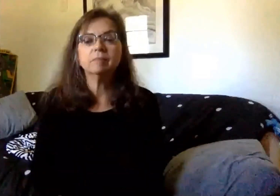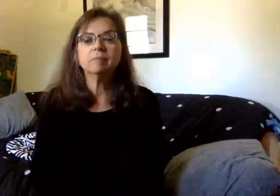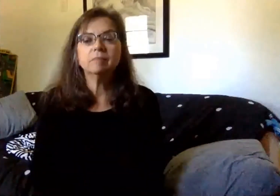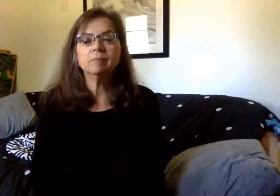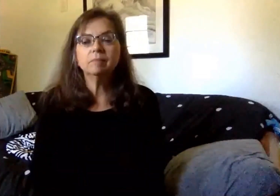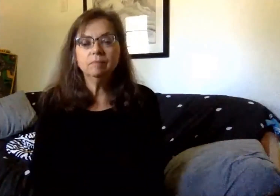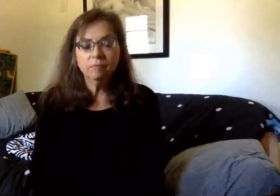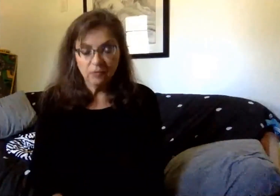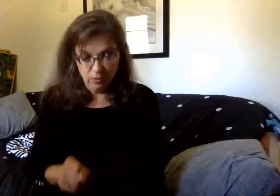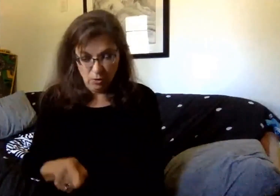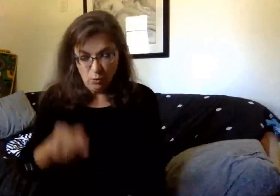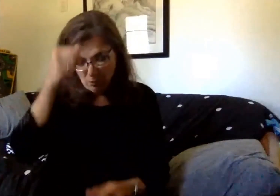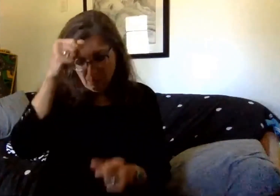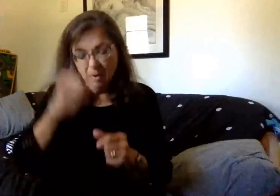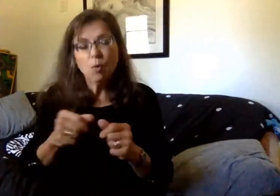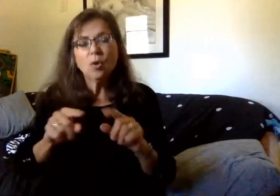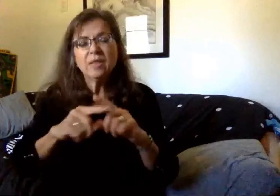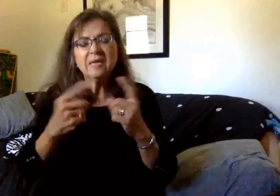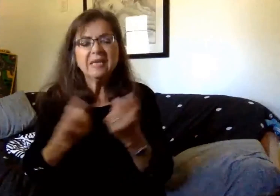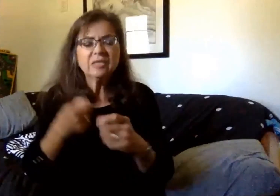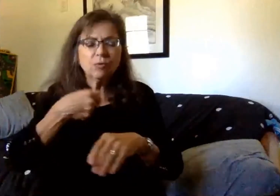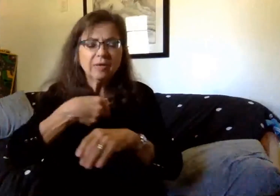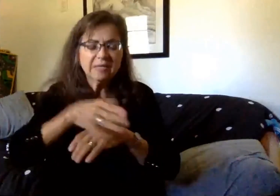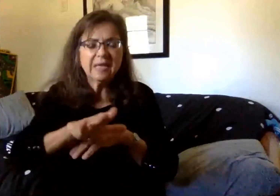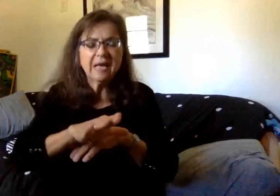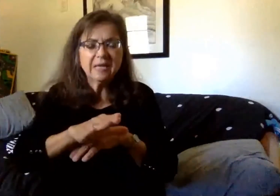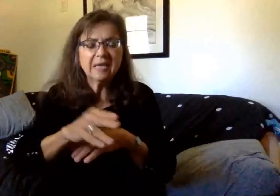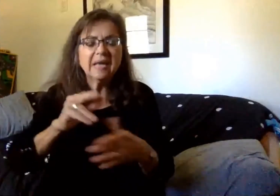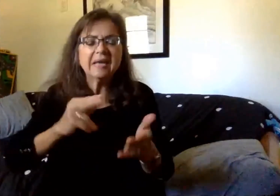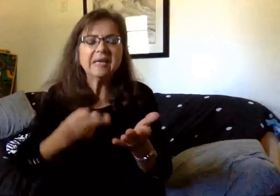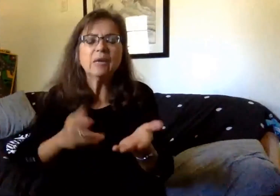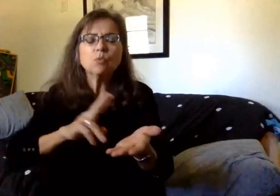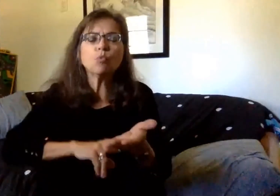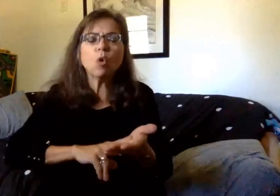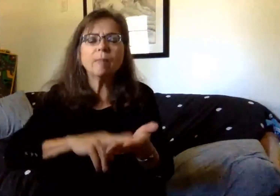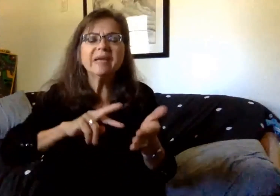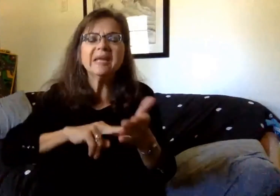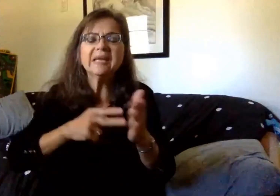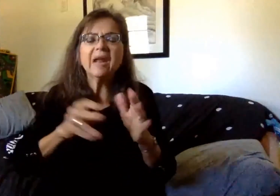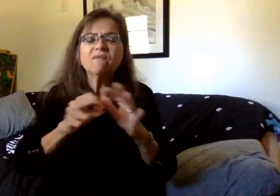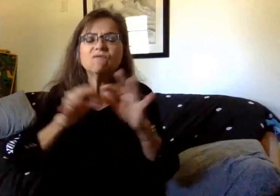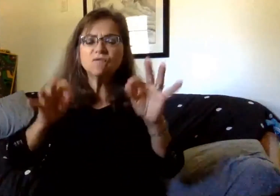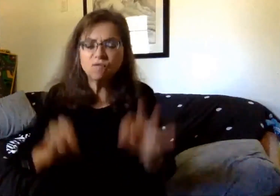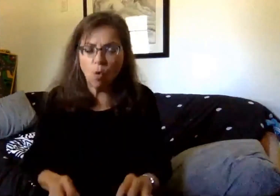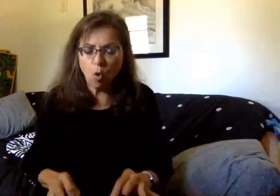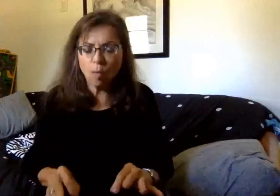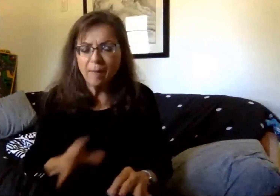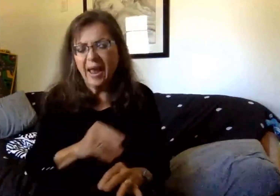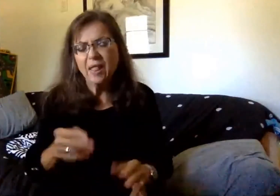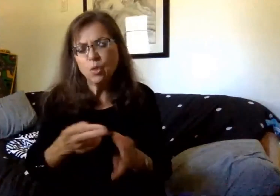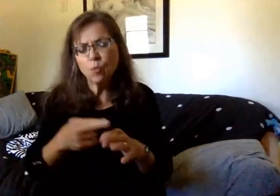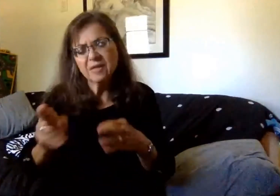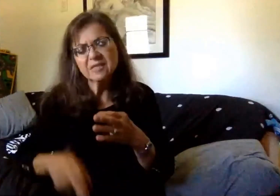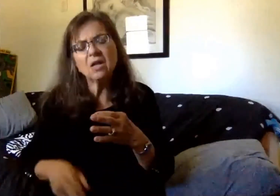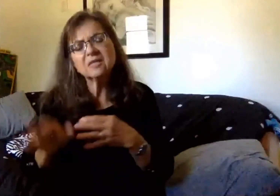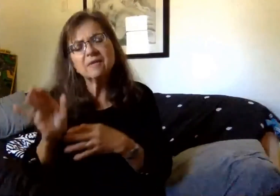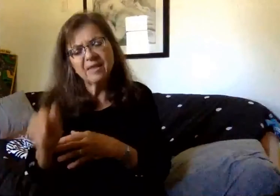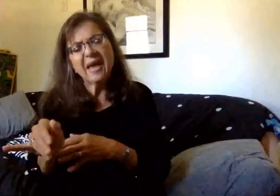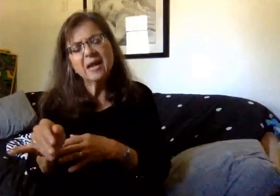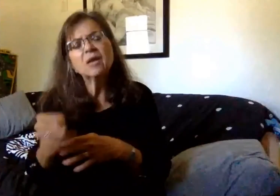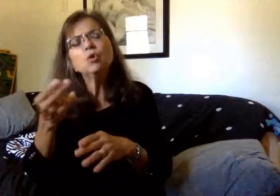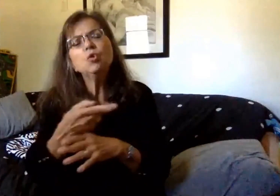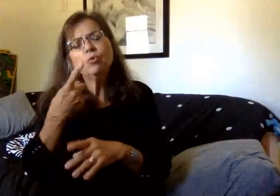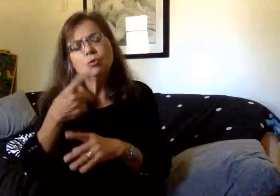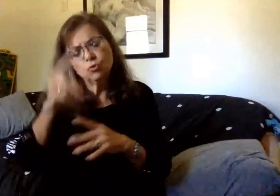So as you recall, the district set out an enrollment intent form. And it was the results of that enrollment intent form that was used to